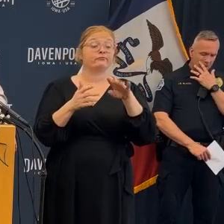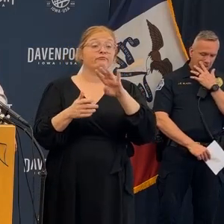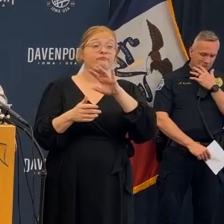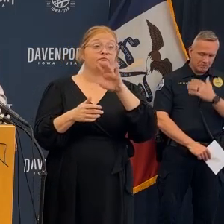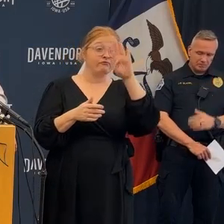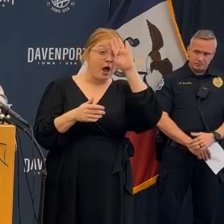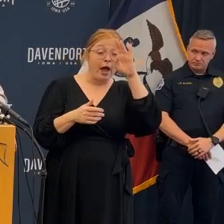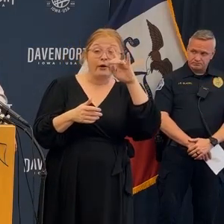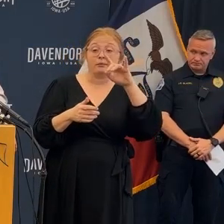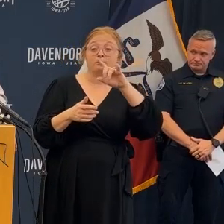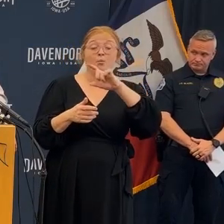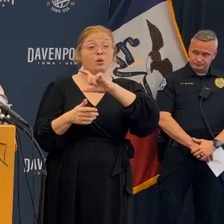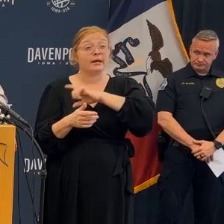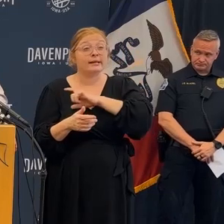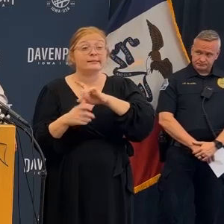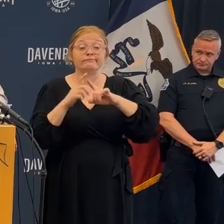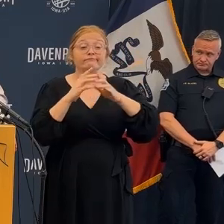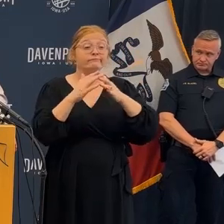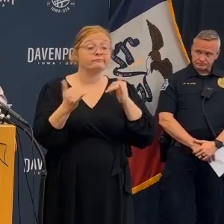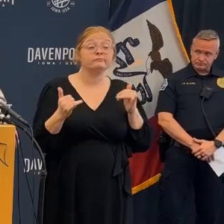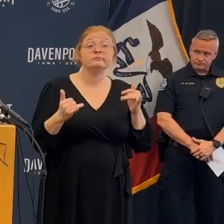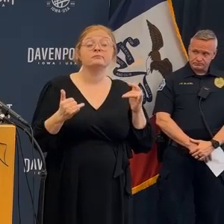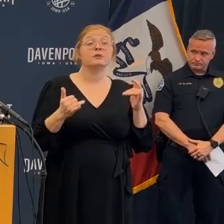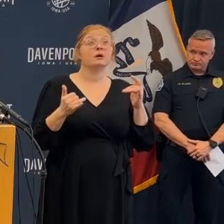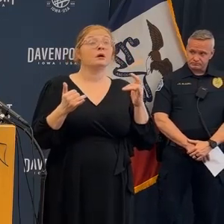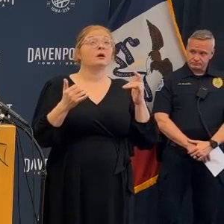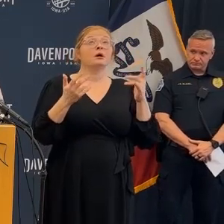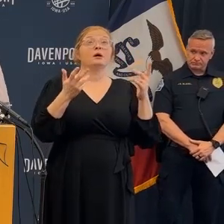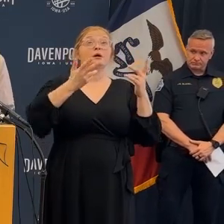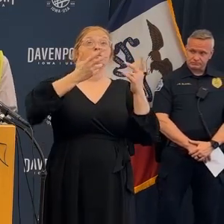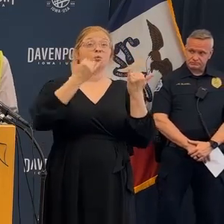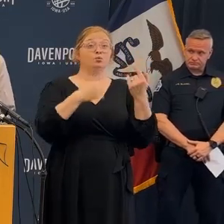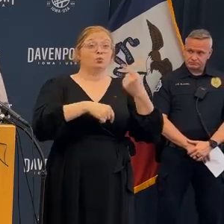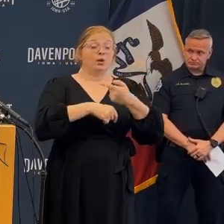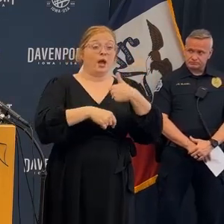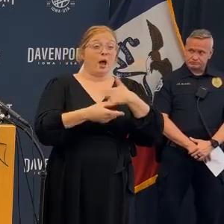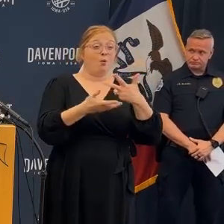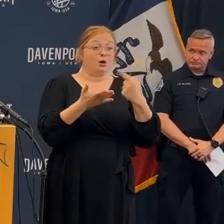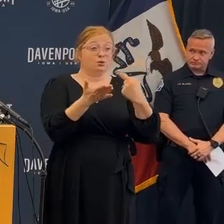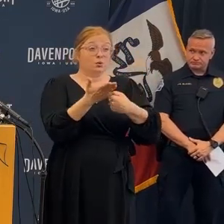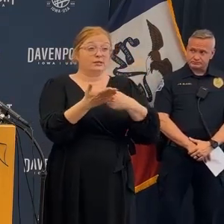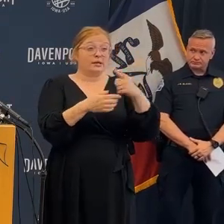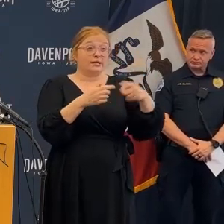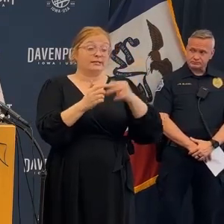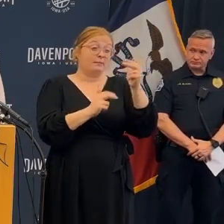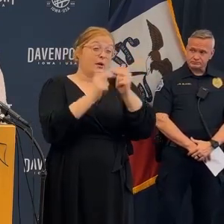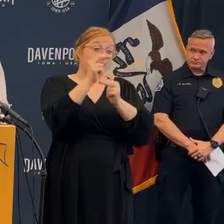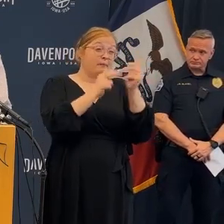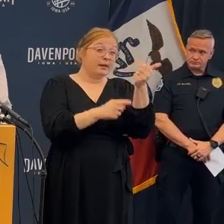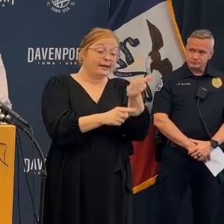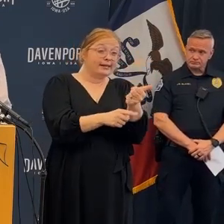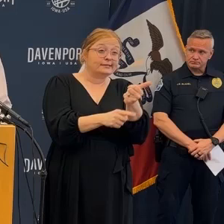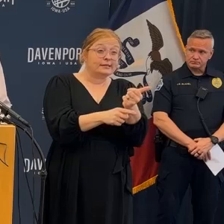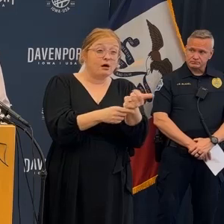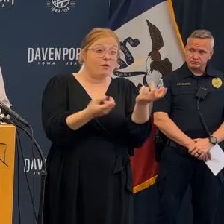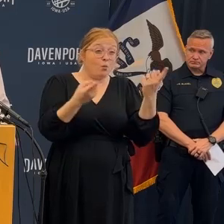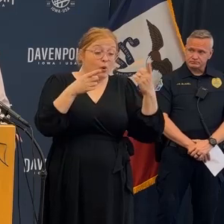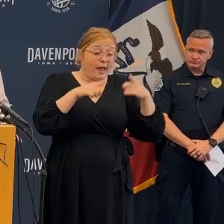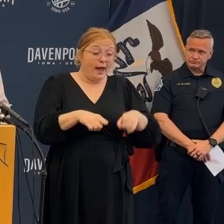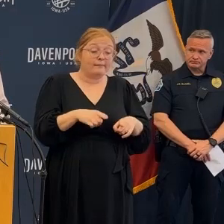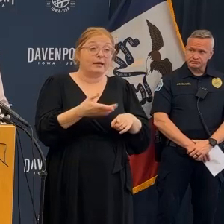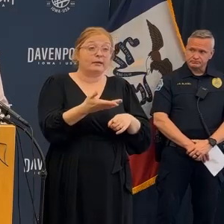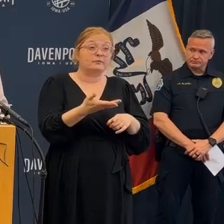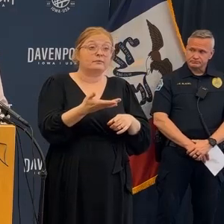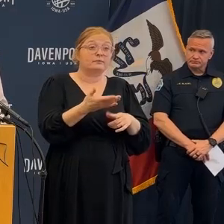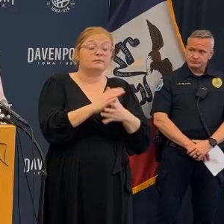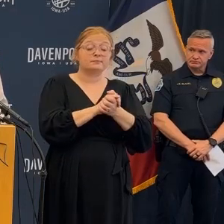with the first responders the fire and police and I think I wanted to